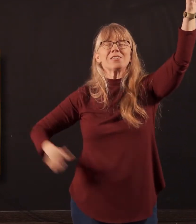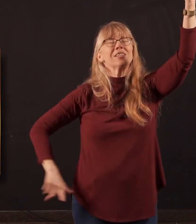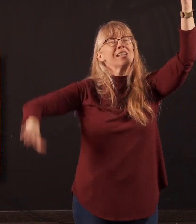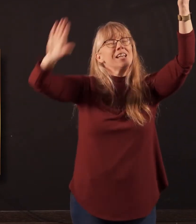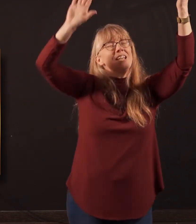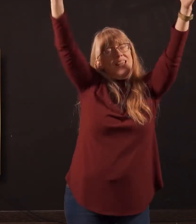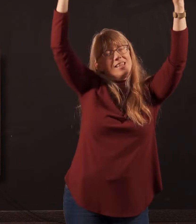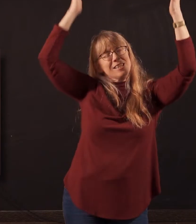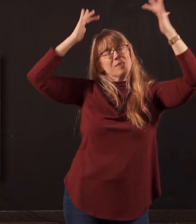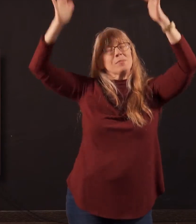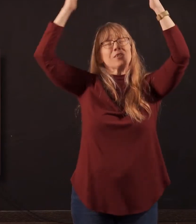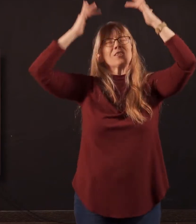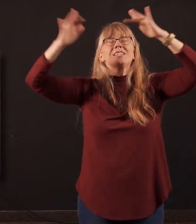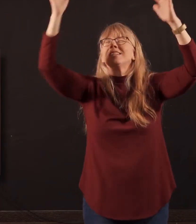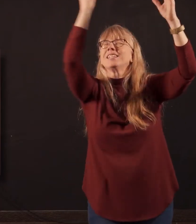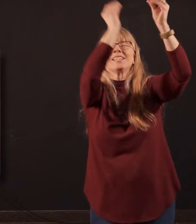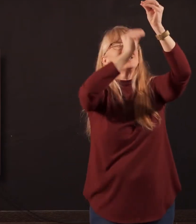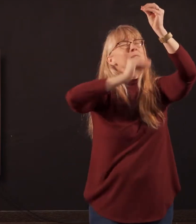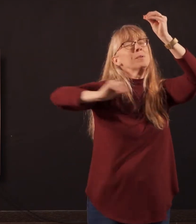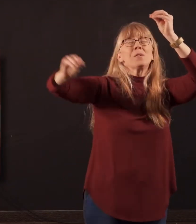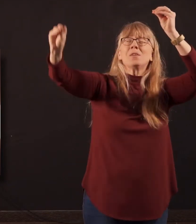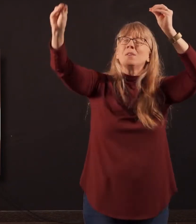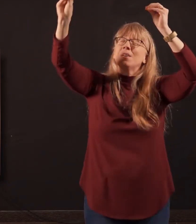His mercy is more